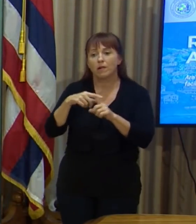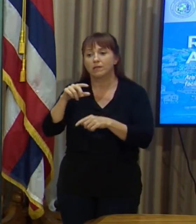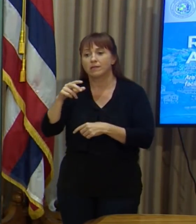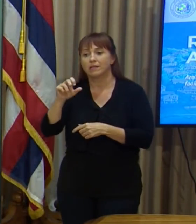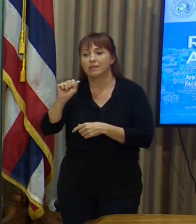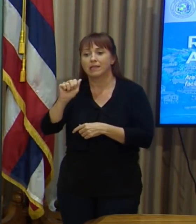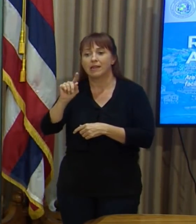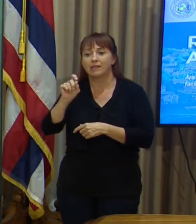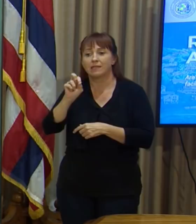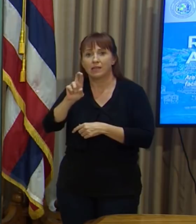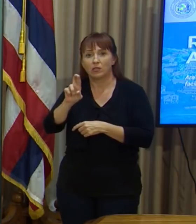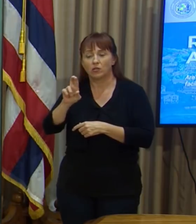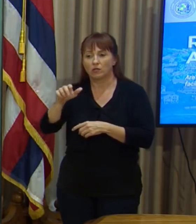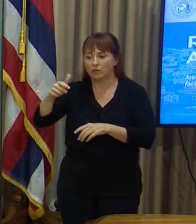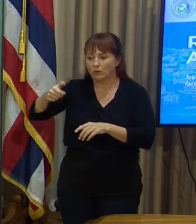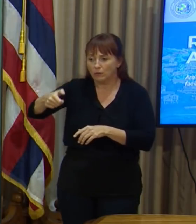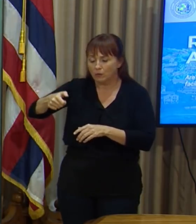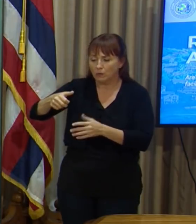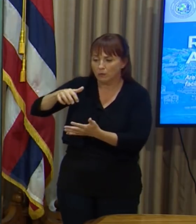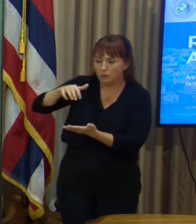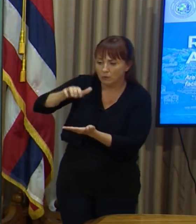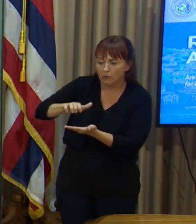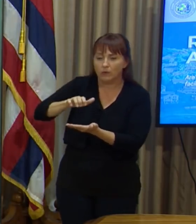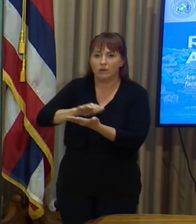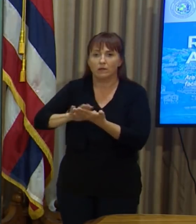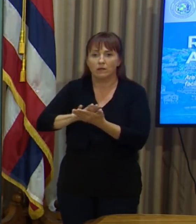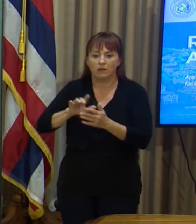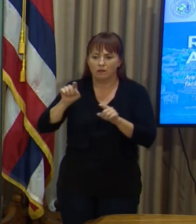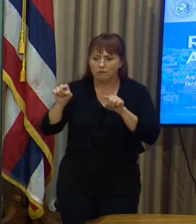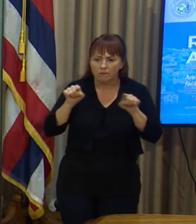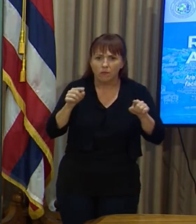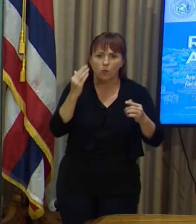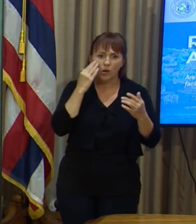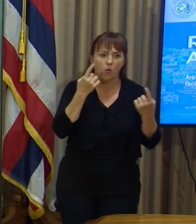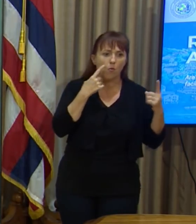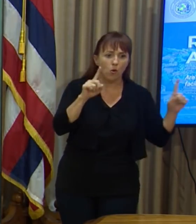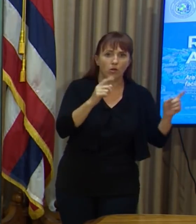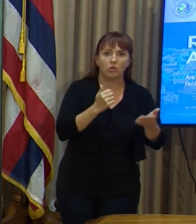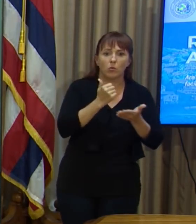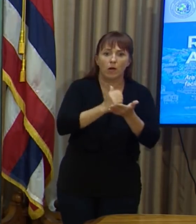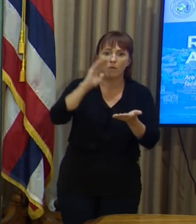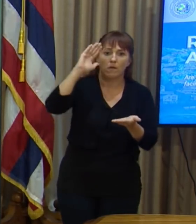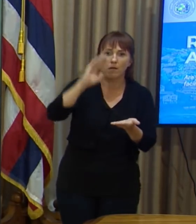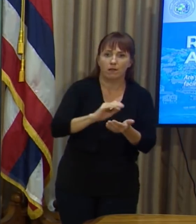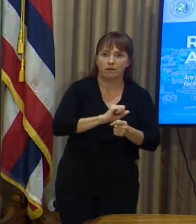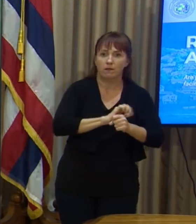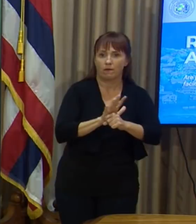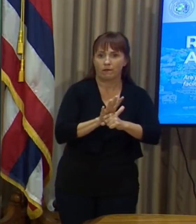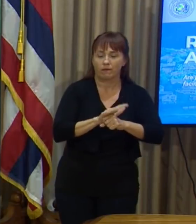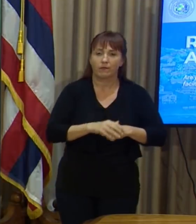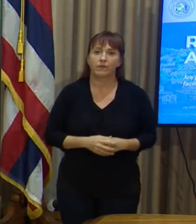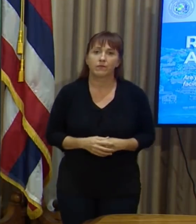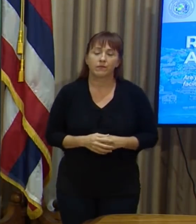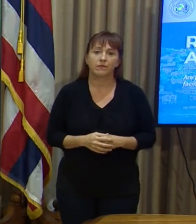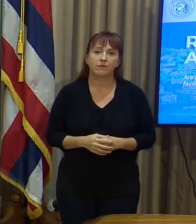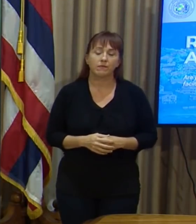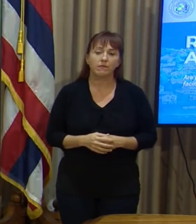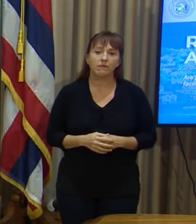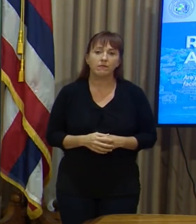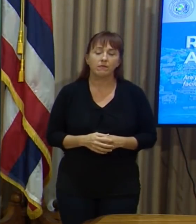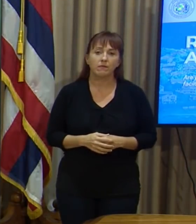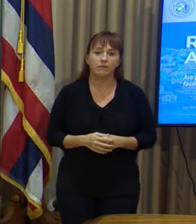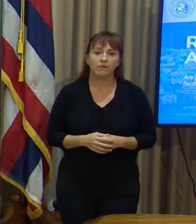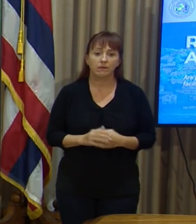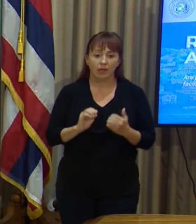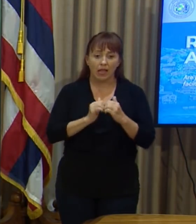all the things that we know work to stop the spread of this virus in our community. We can